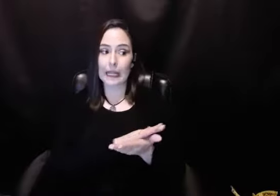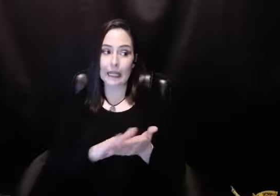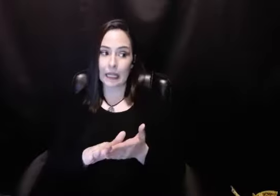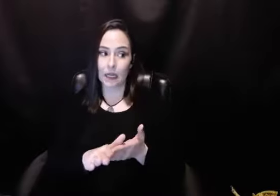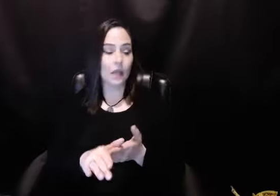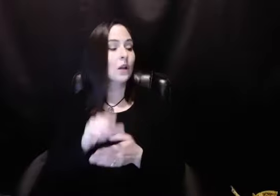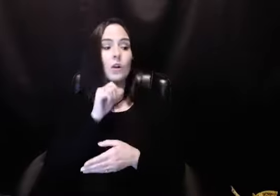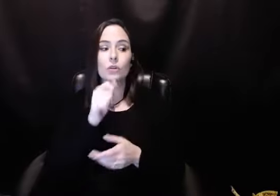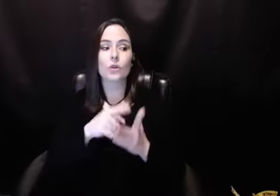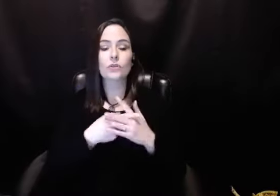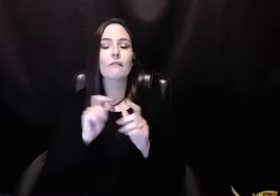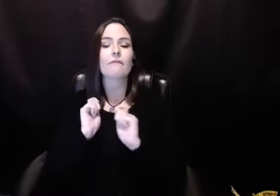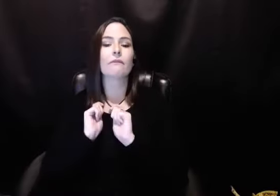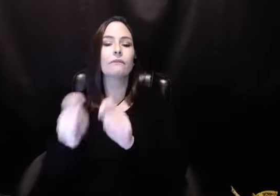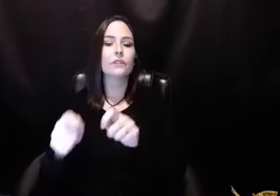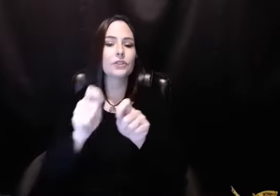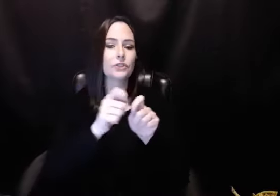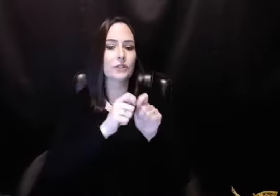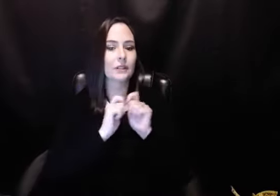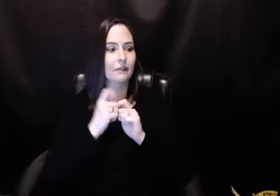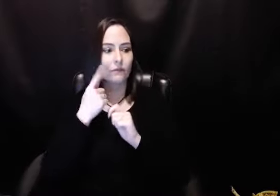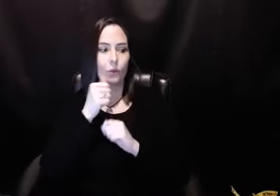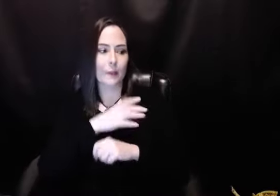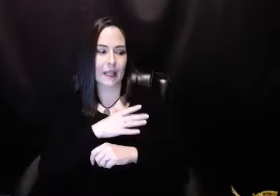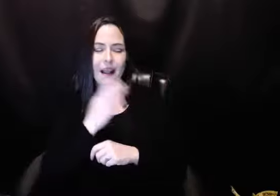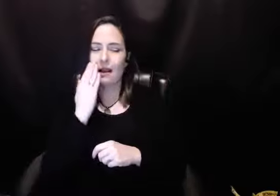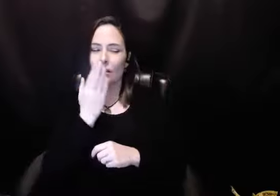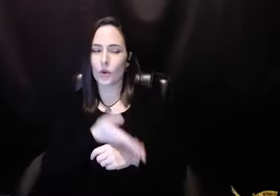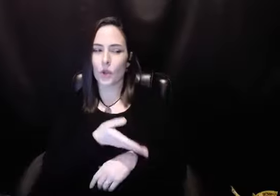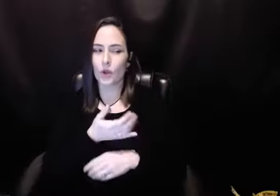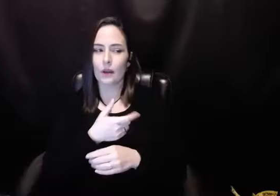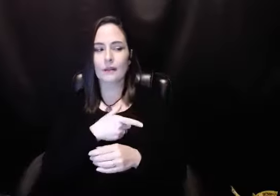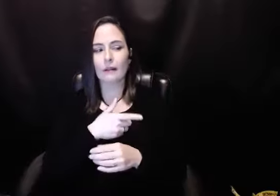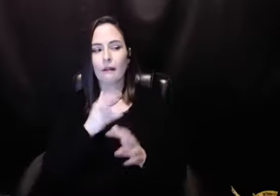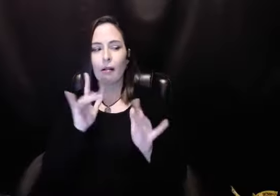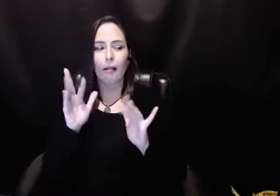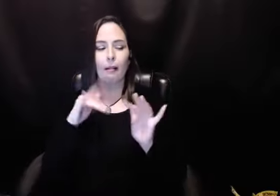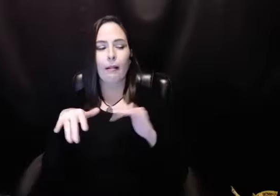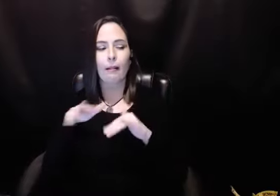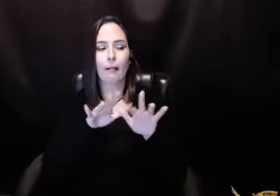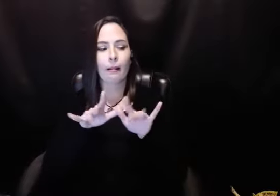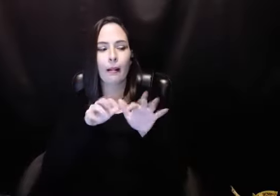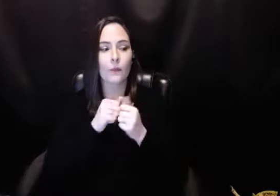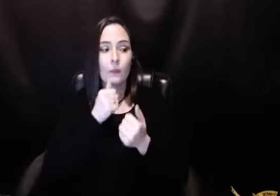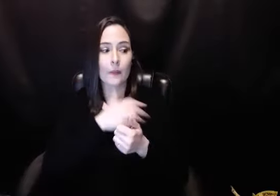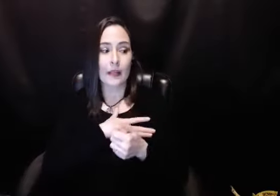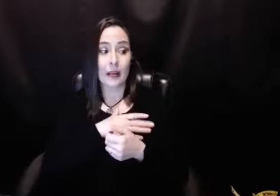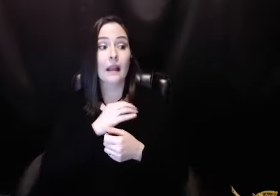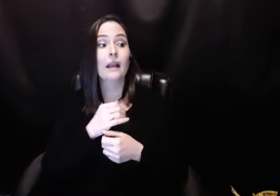when I started doing it. She said, you just keep yourself clean. She said, you don't start fishing because she said, I know who you are. That